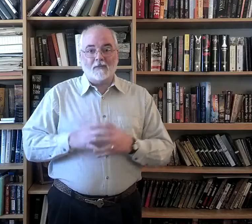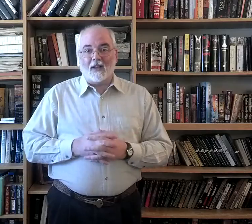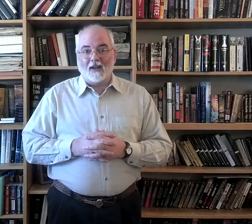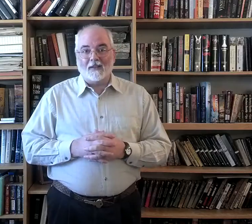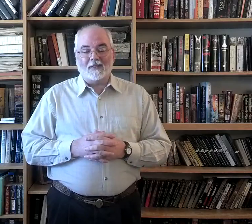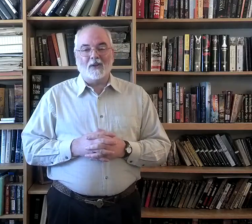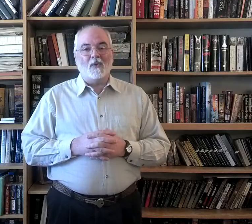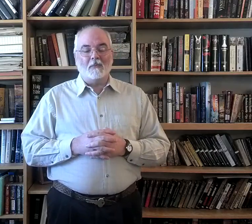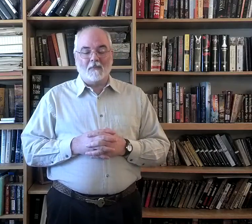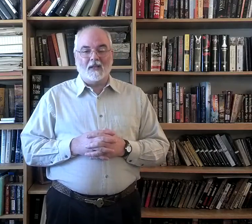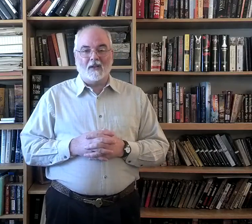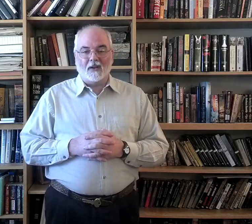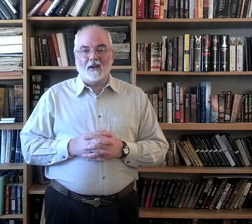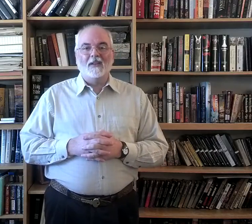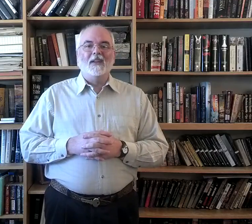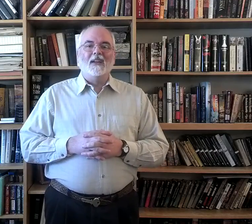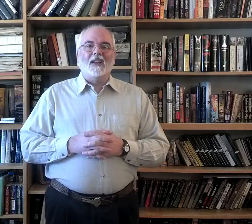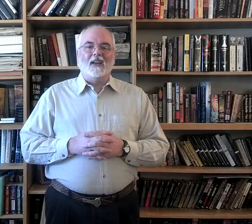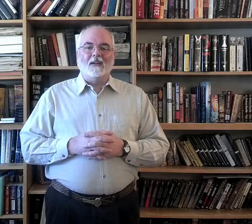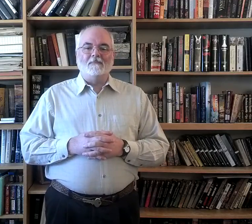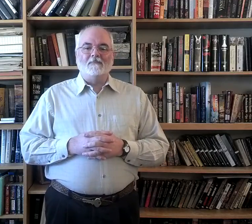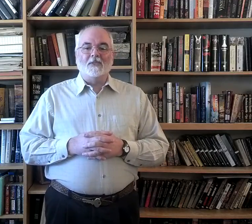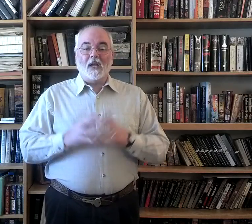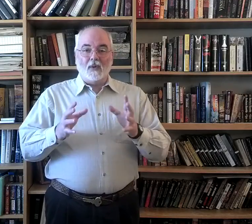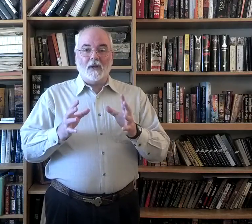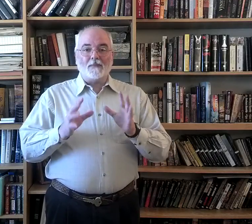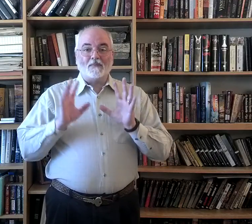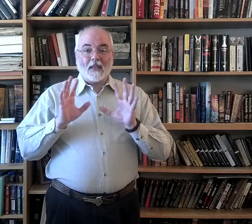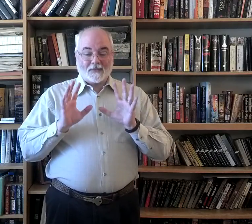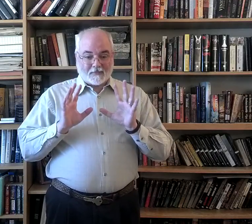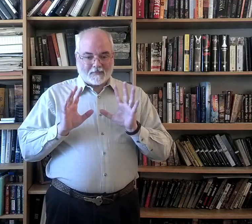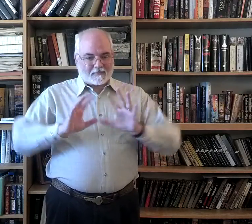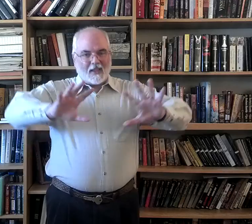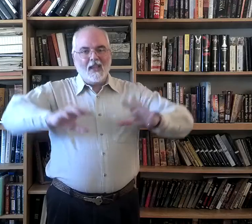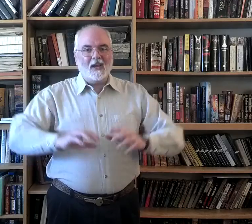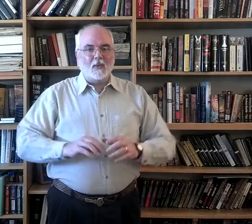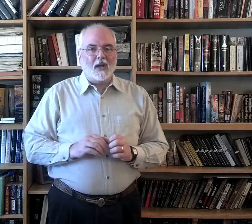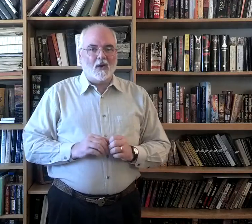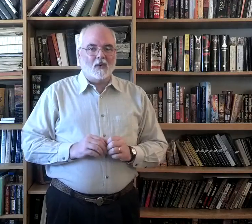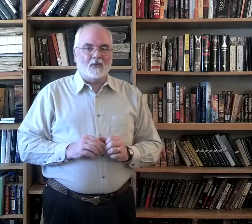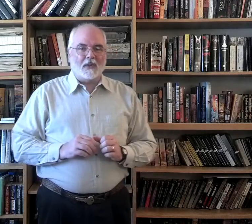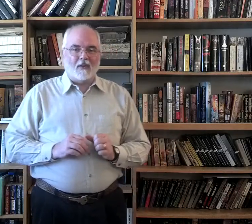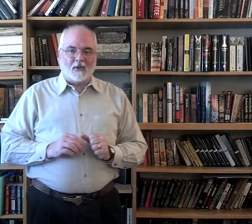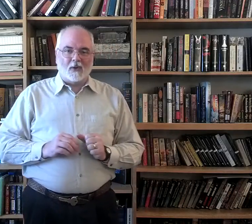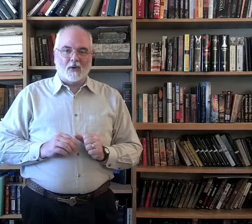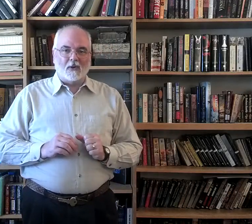sign, so it won't be a big deal there. So anyway, here we go, without further ado.